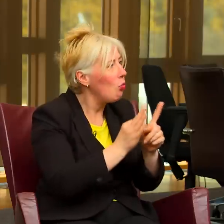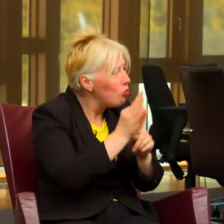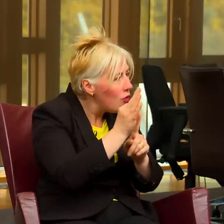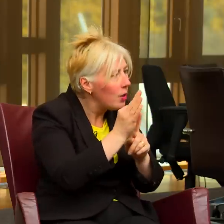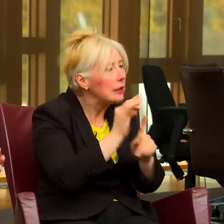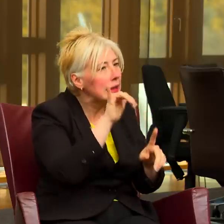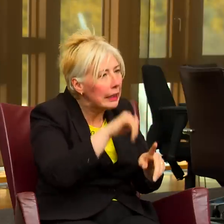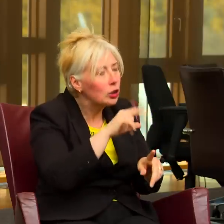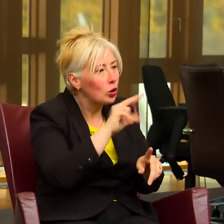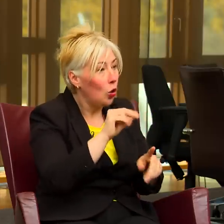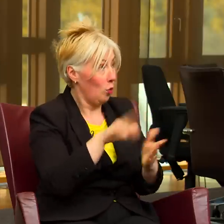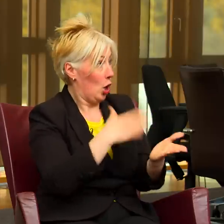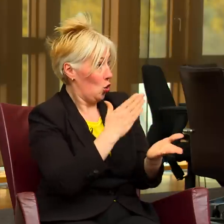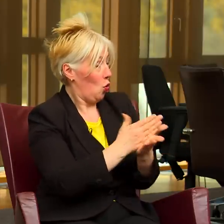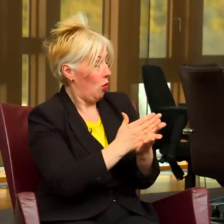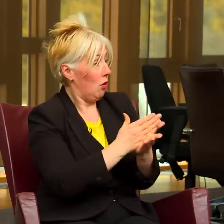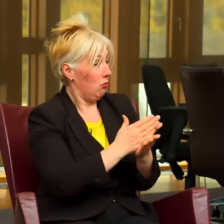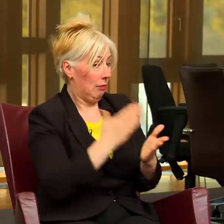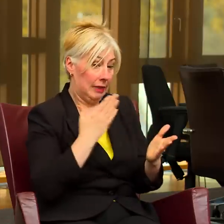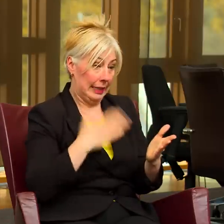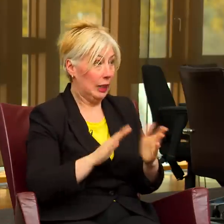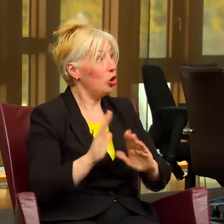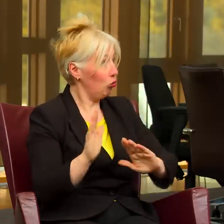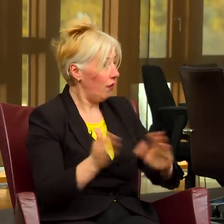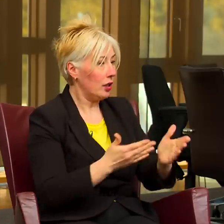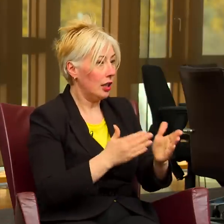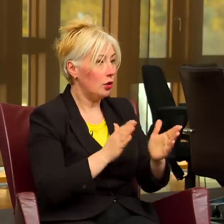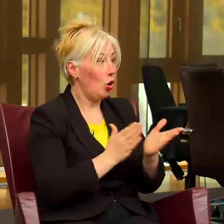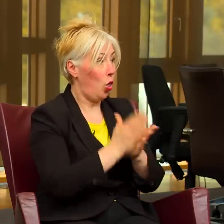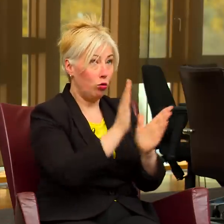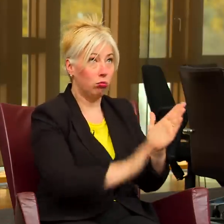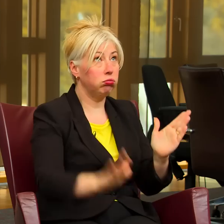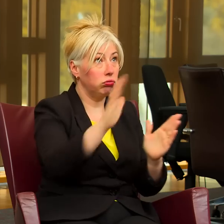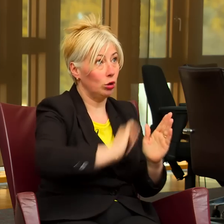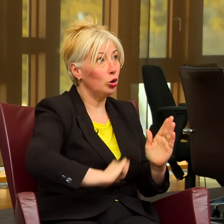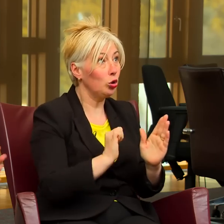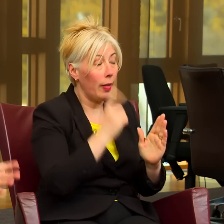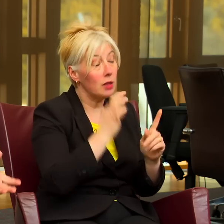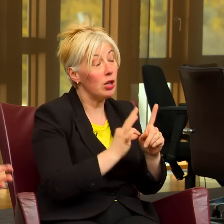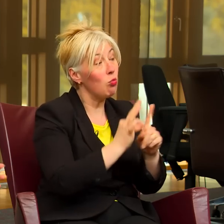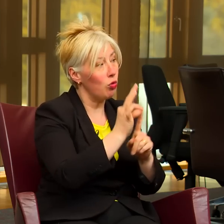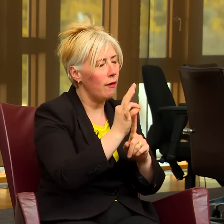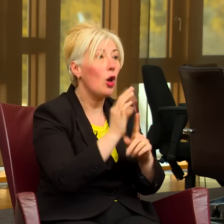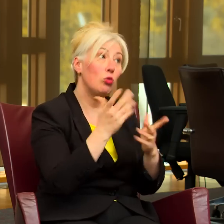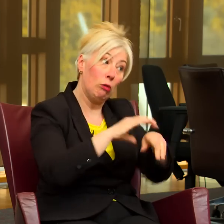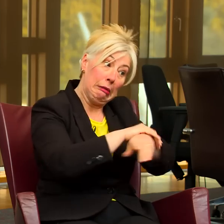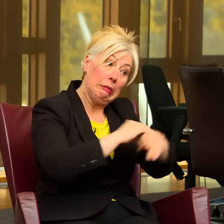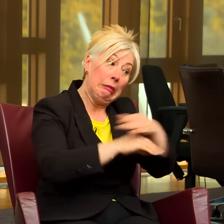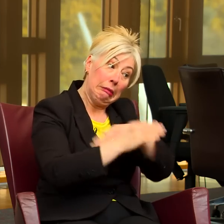and the needed services across the public sector. So a lot of work should come out from